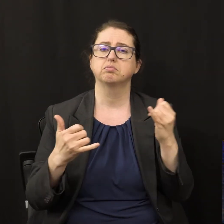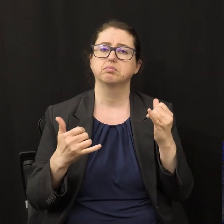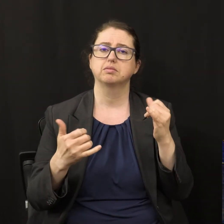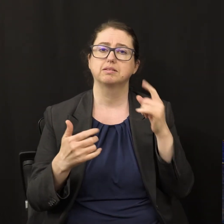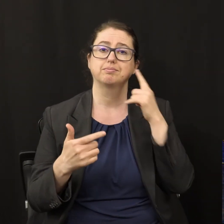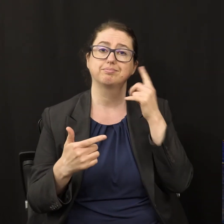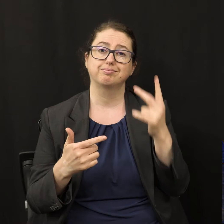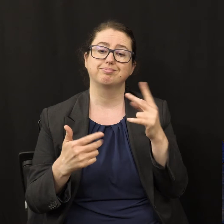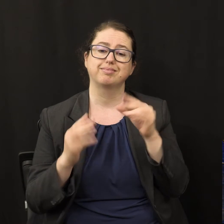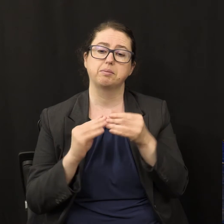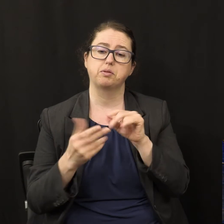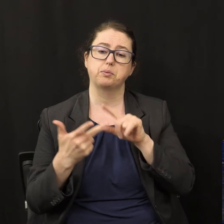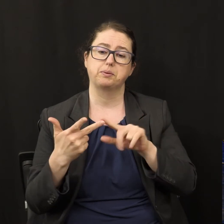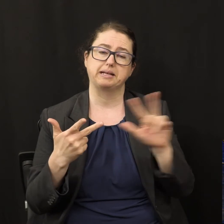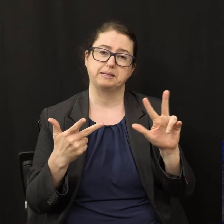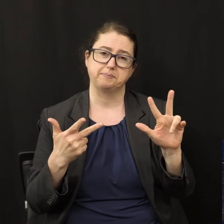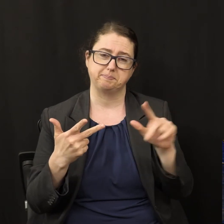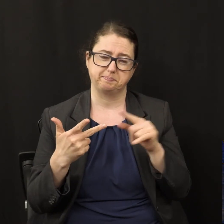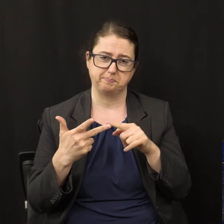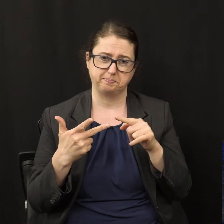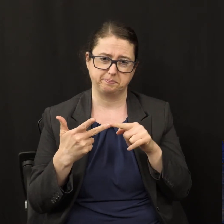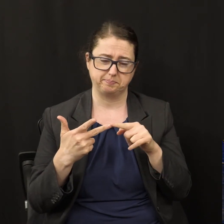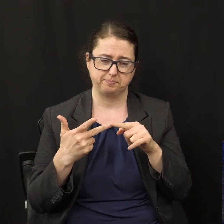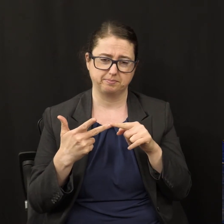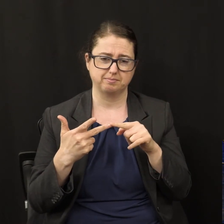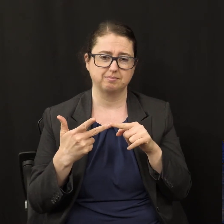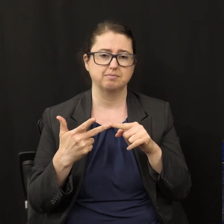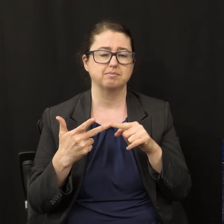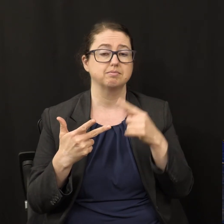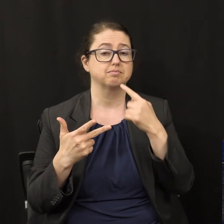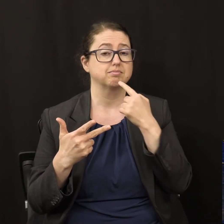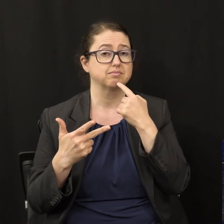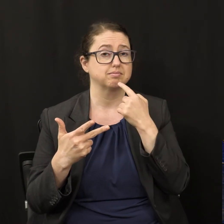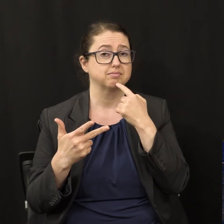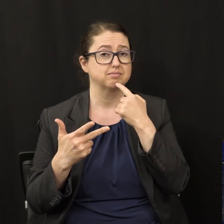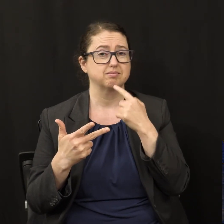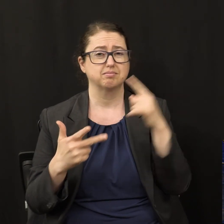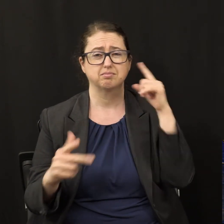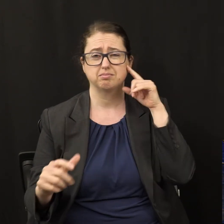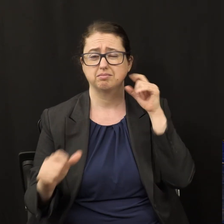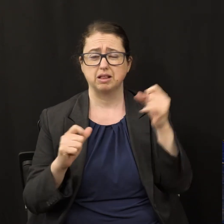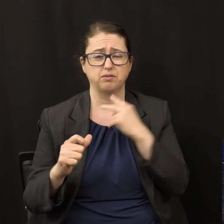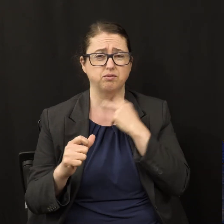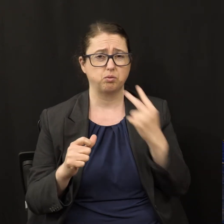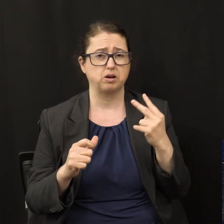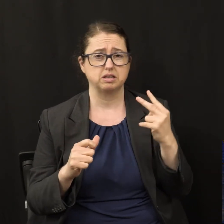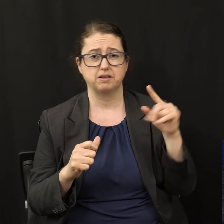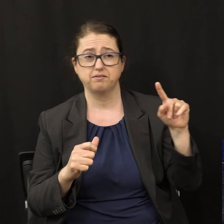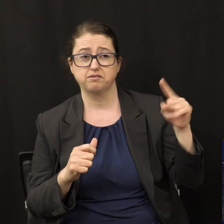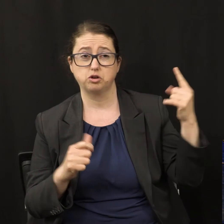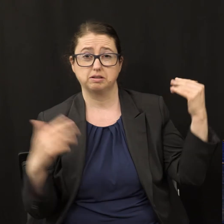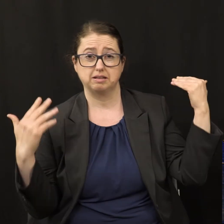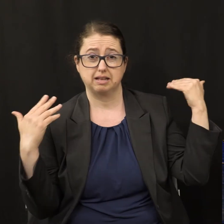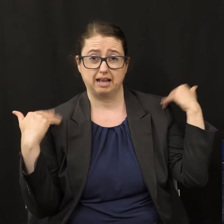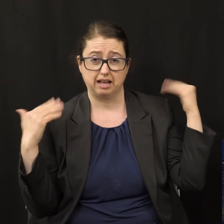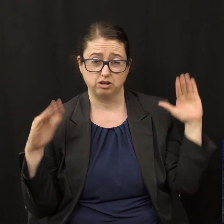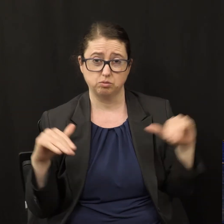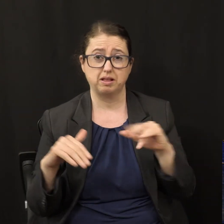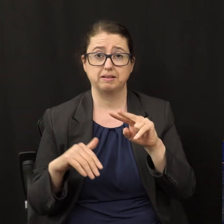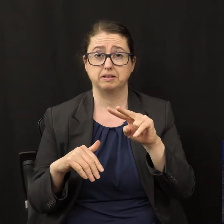number three. Three, the loud voice of the first angel and the two following angels represents